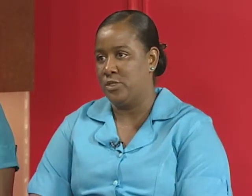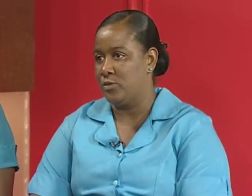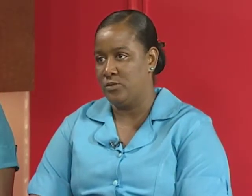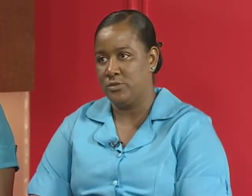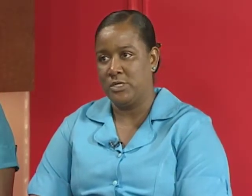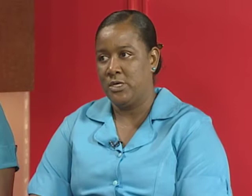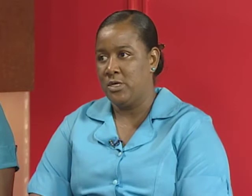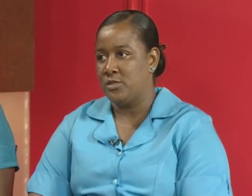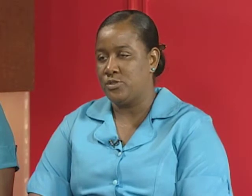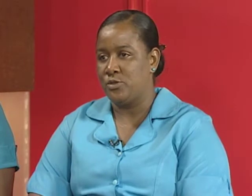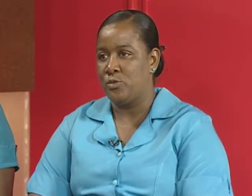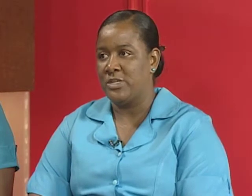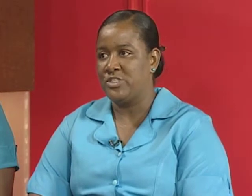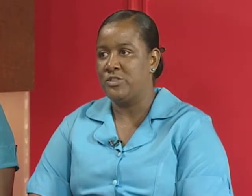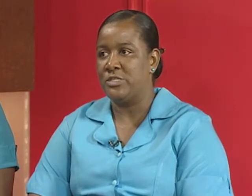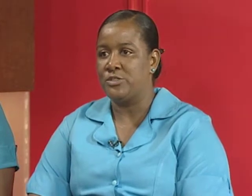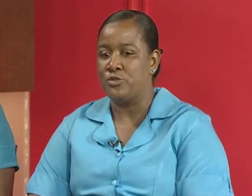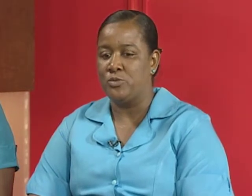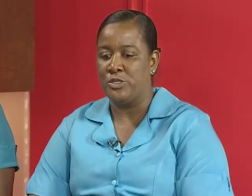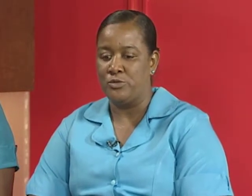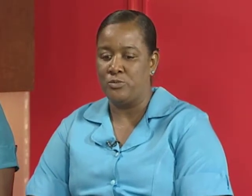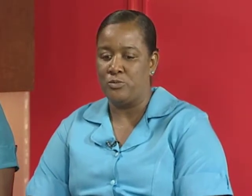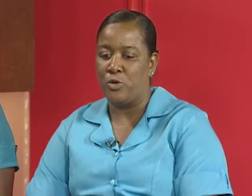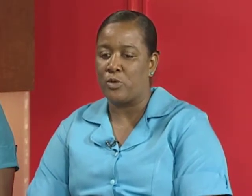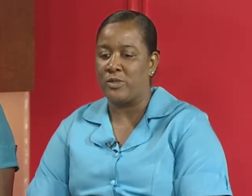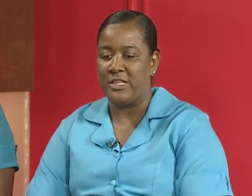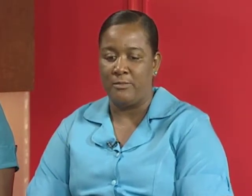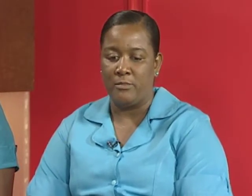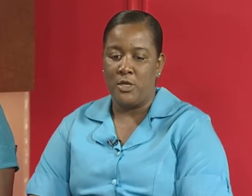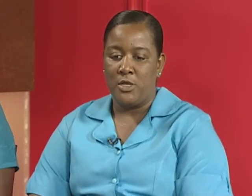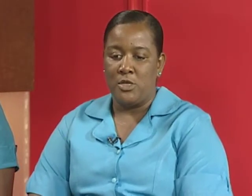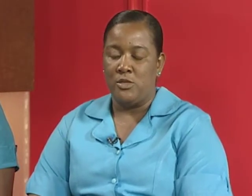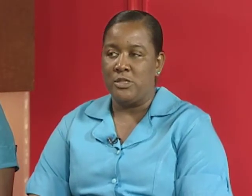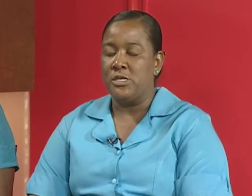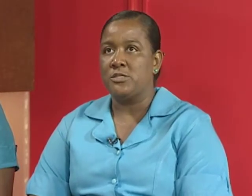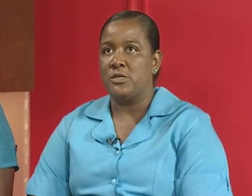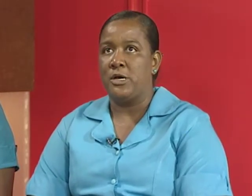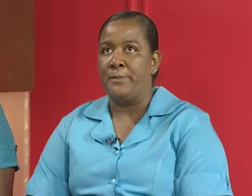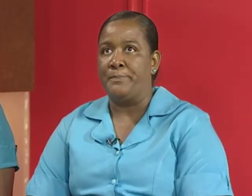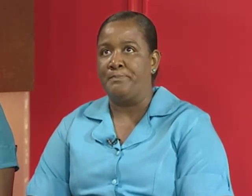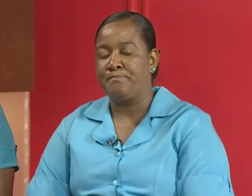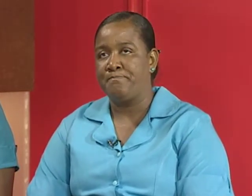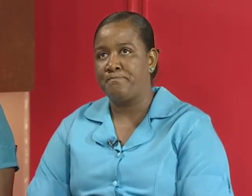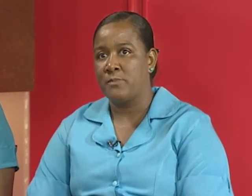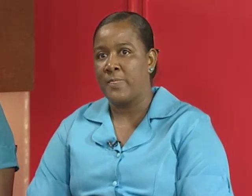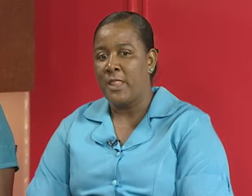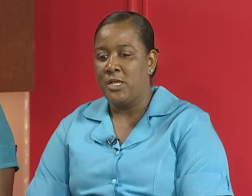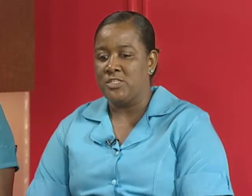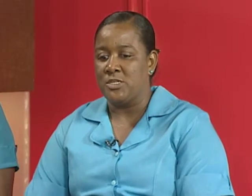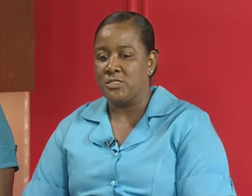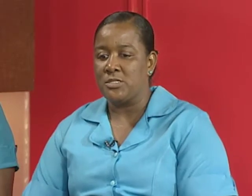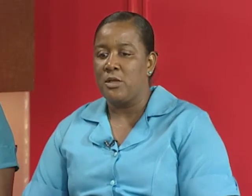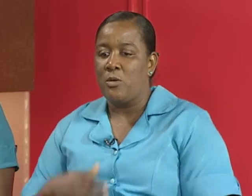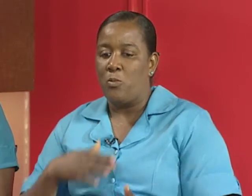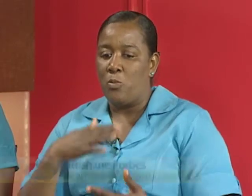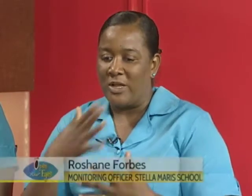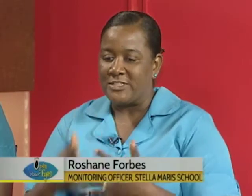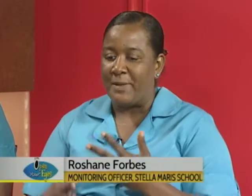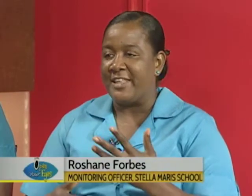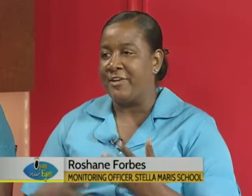don't so what you need to do when you work with them you need to um just watch by their